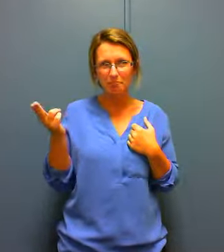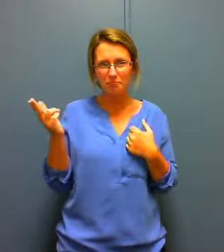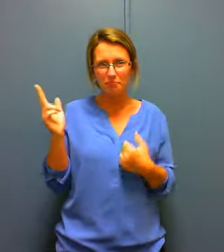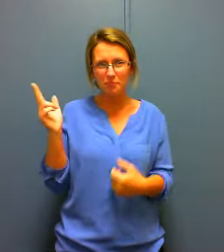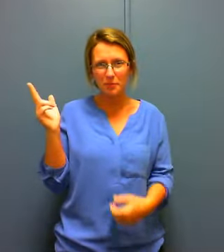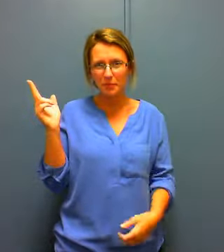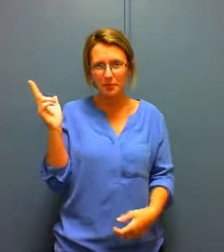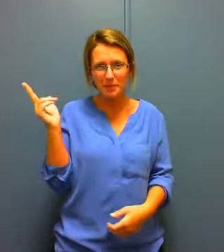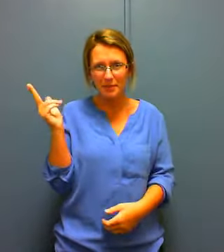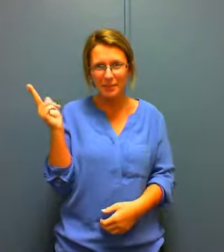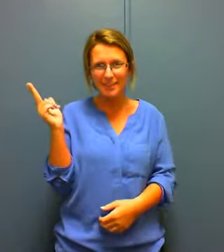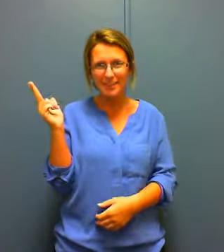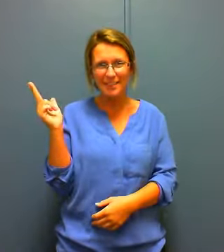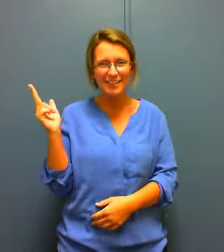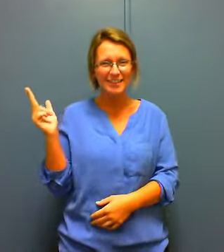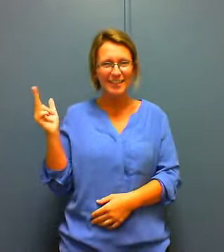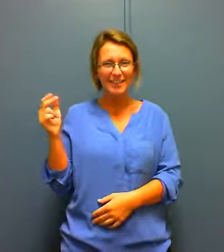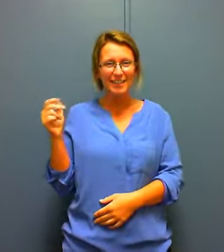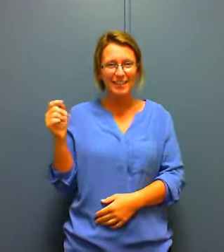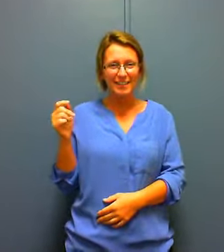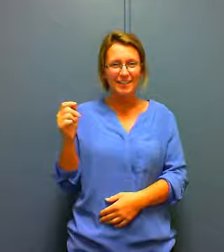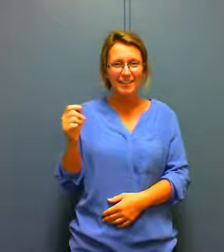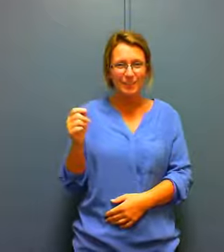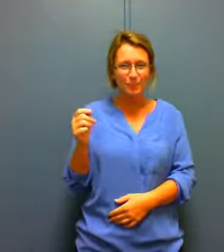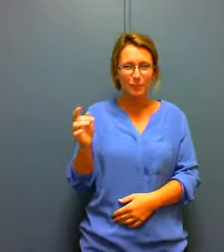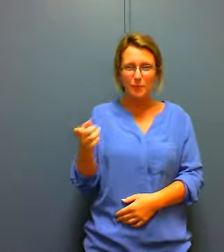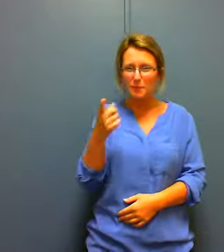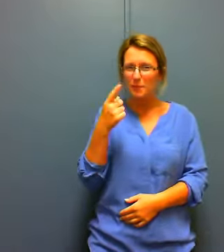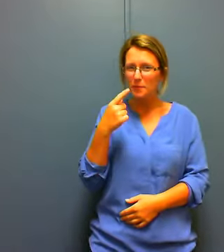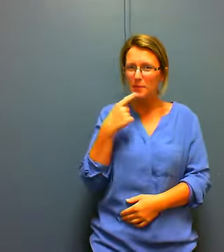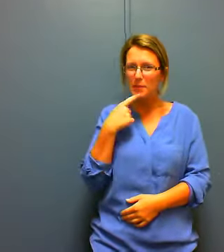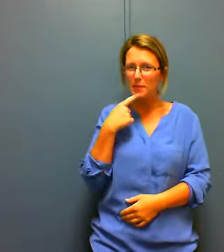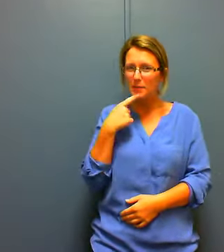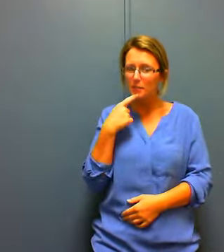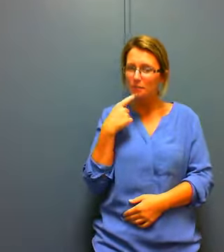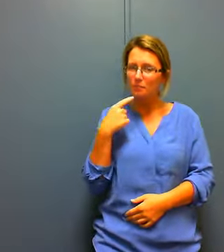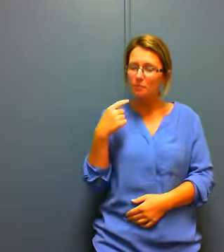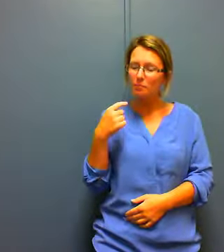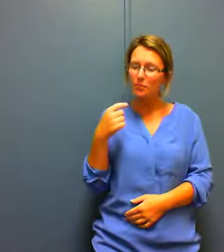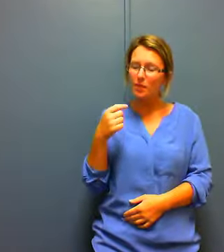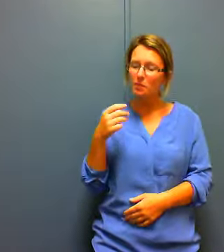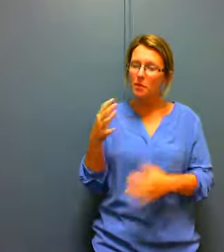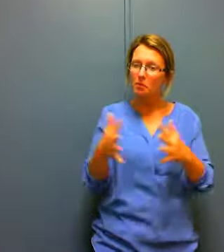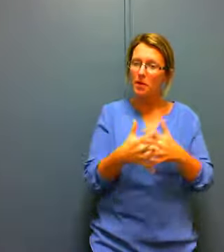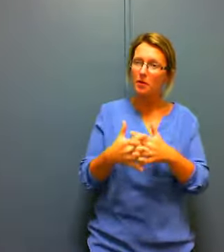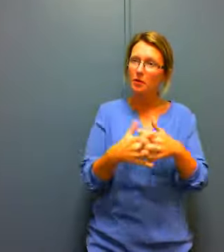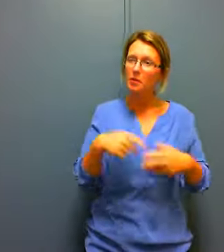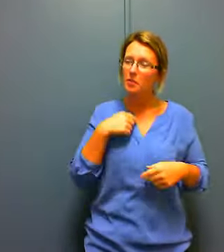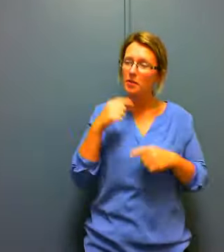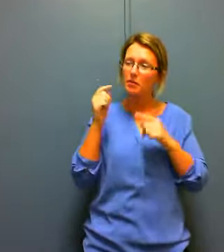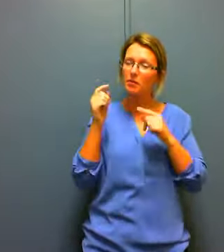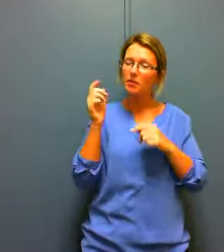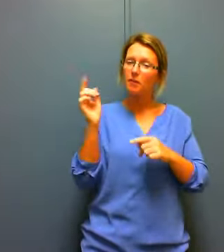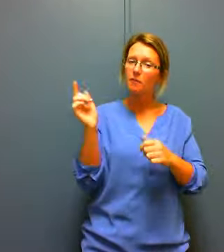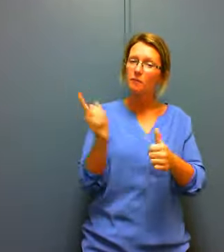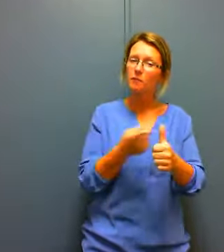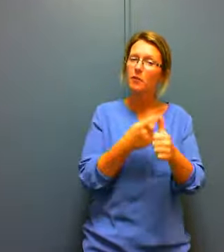dad carries a gun and you told me that um when I first went to America and I was pretty nervous